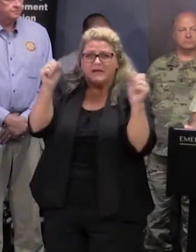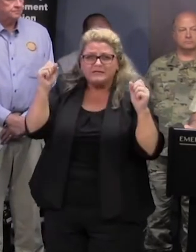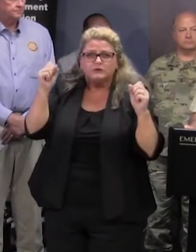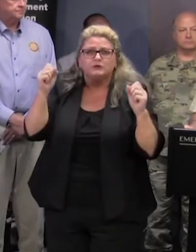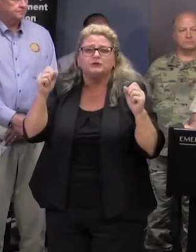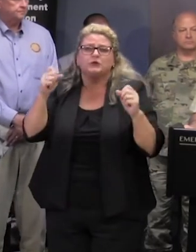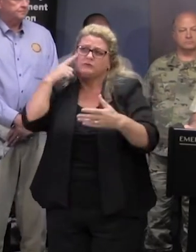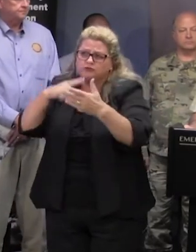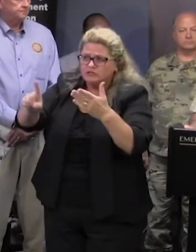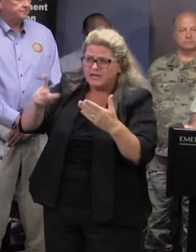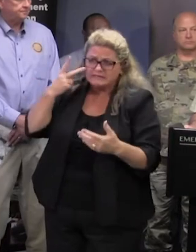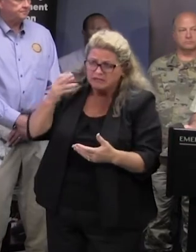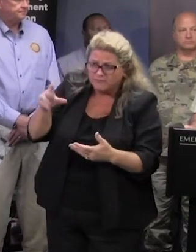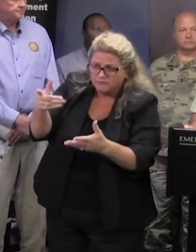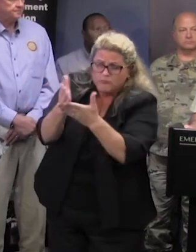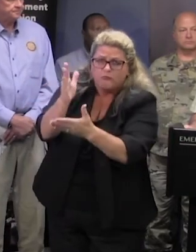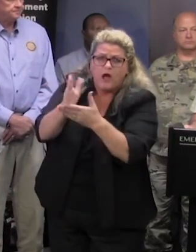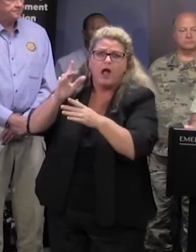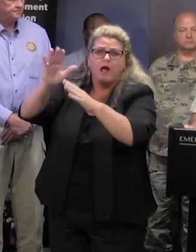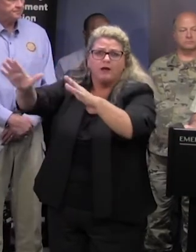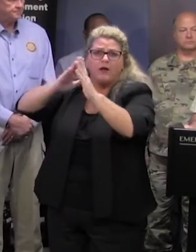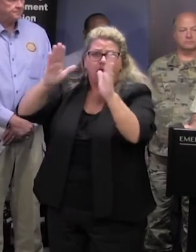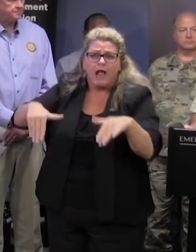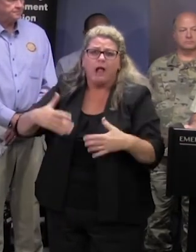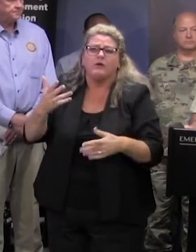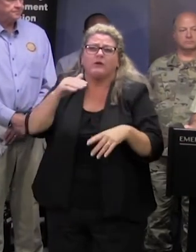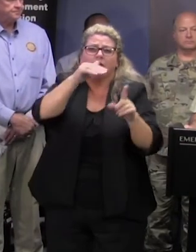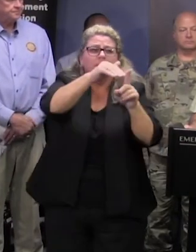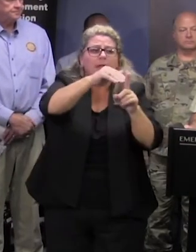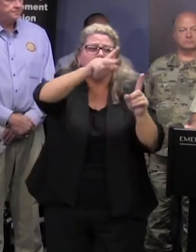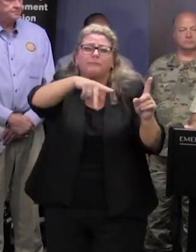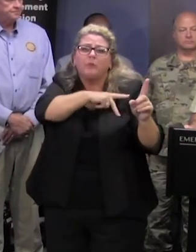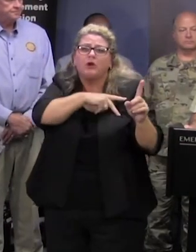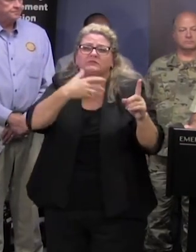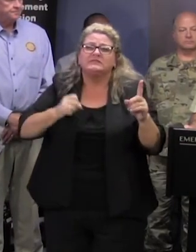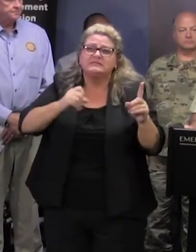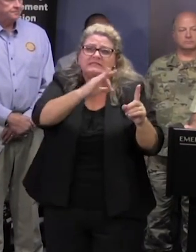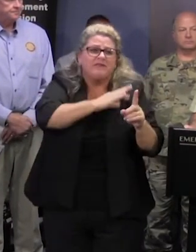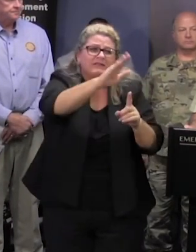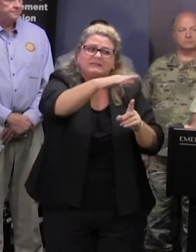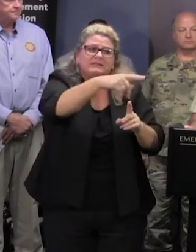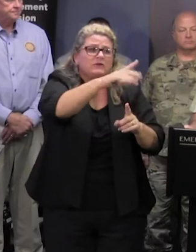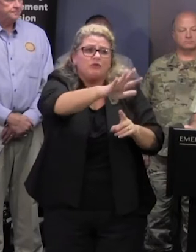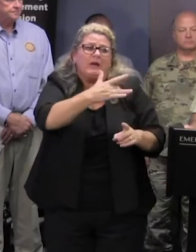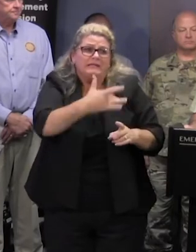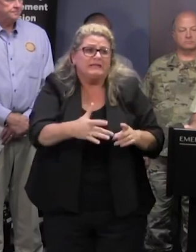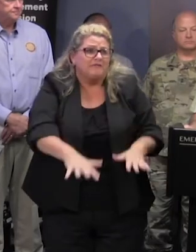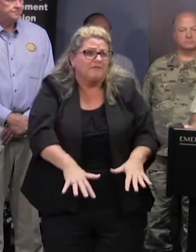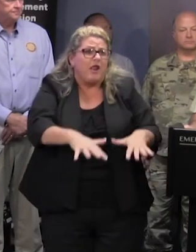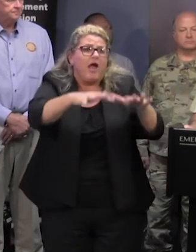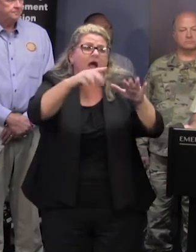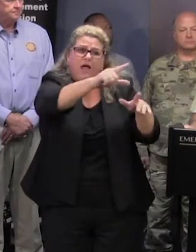and doing welfare checks and notifying those personnel that are in areas that have the potential to flooding that they need to